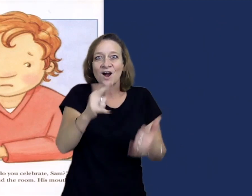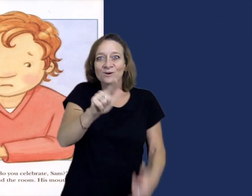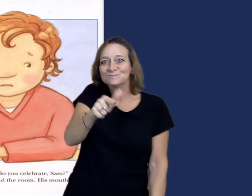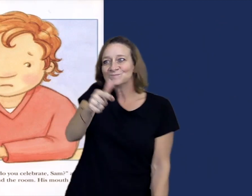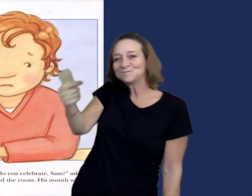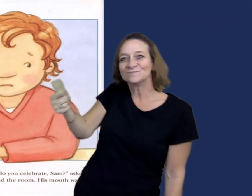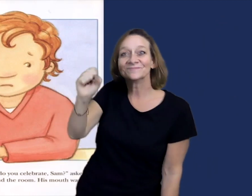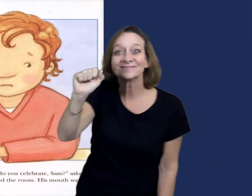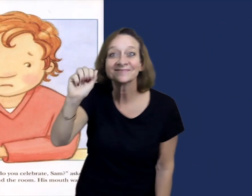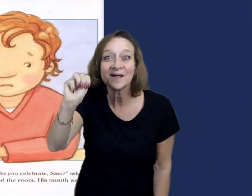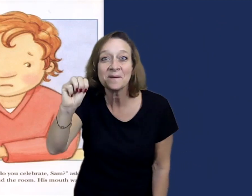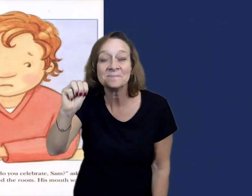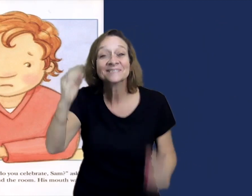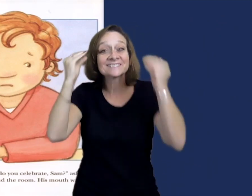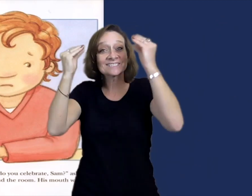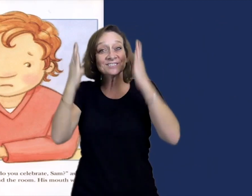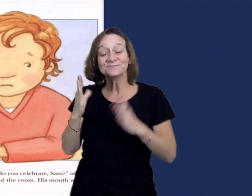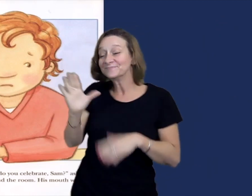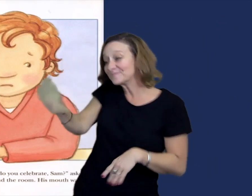Finally, it was his turn.